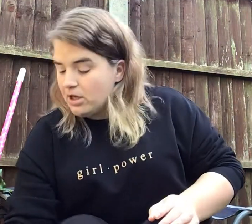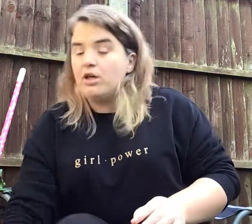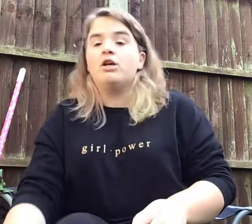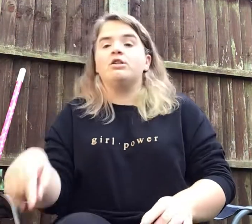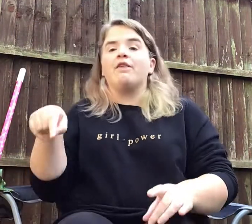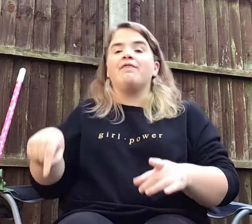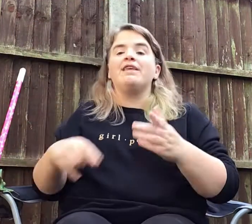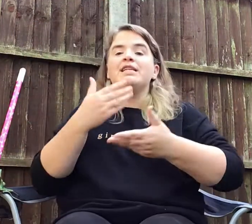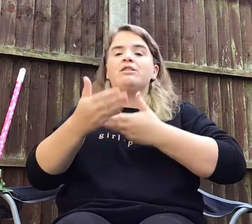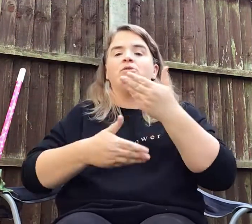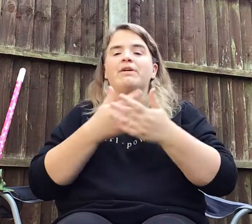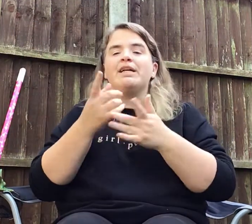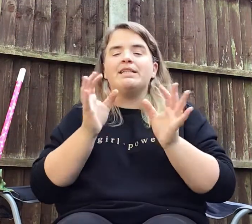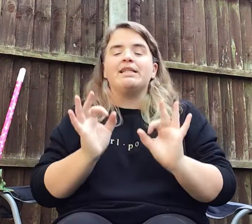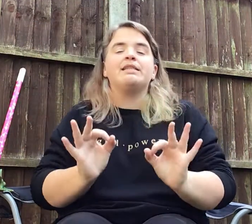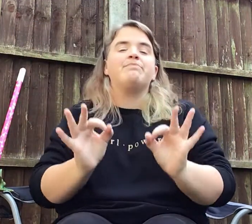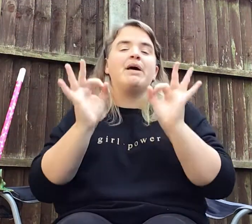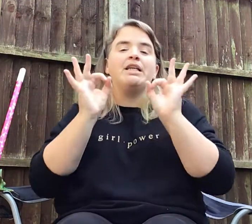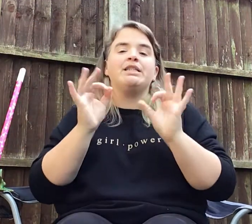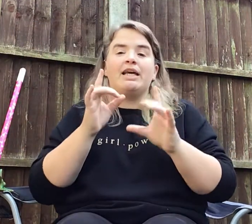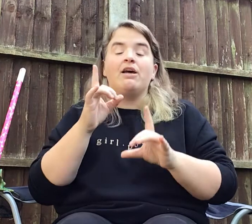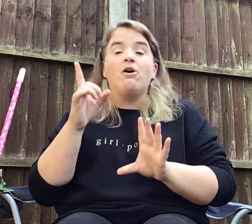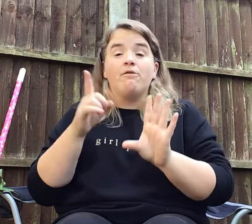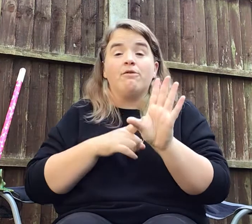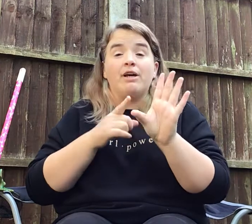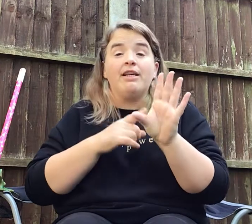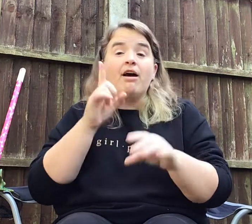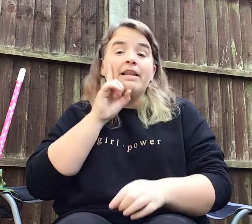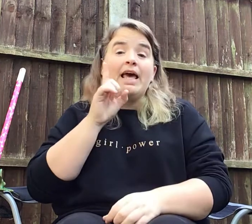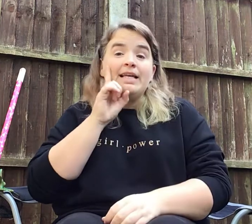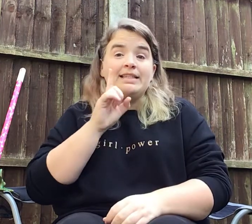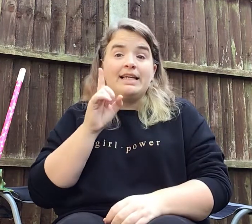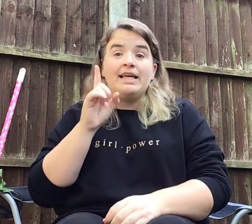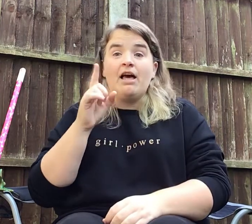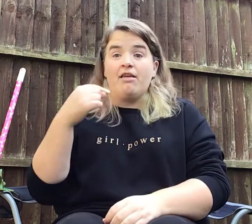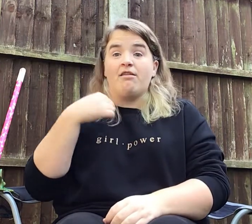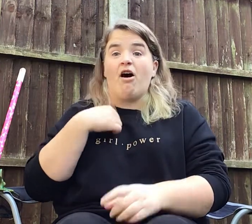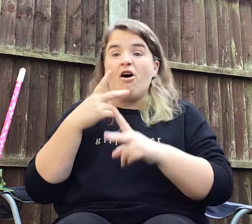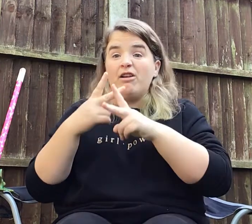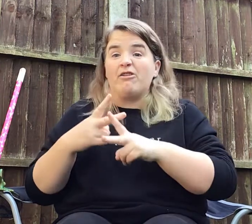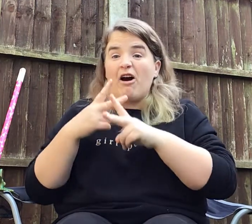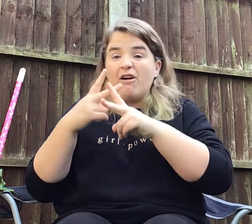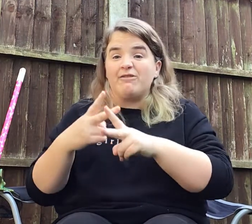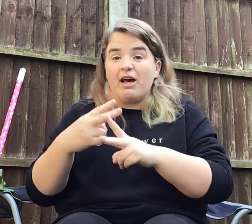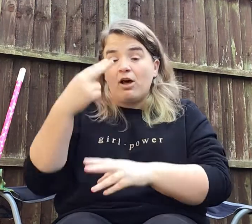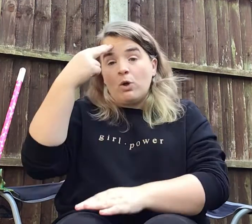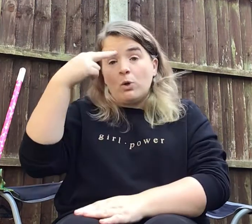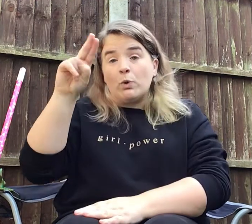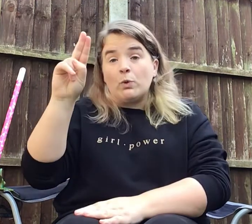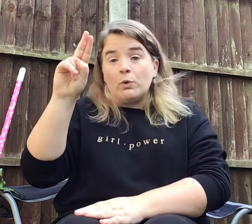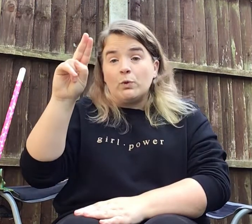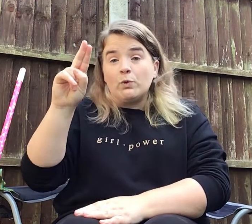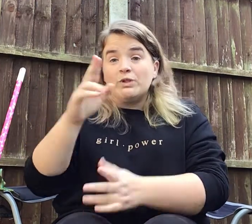This story is especially for a young lady that I look after called